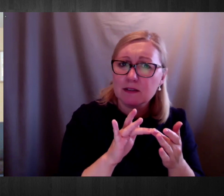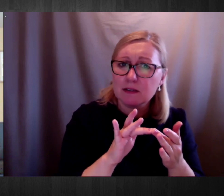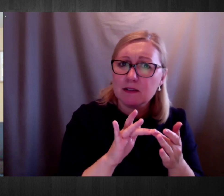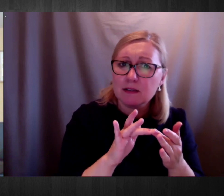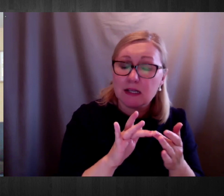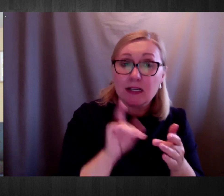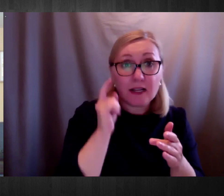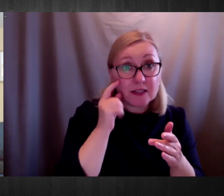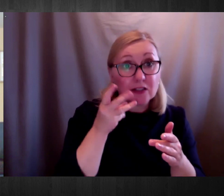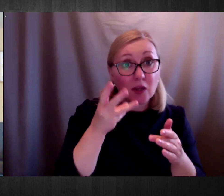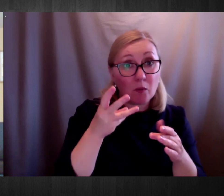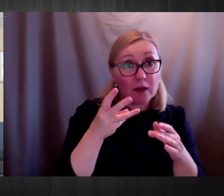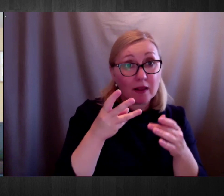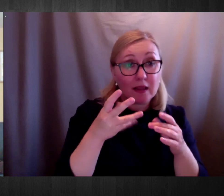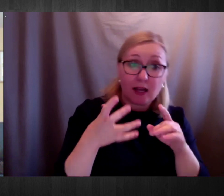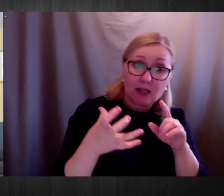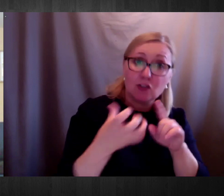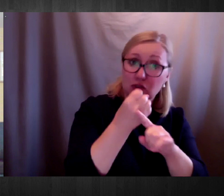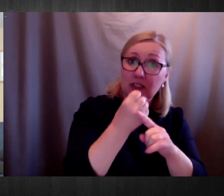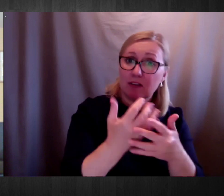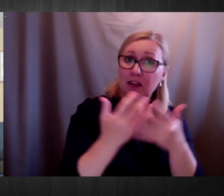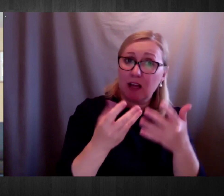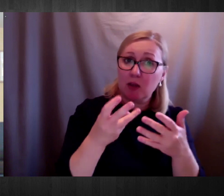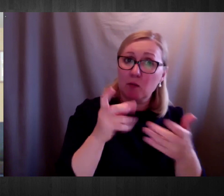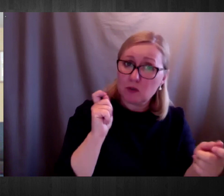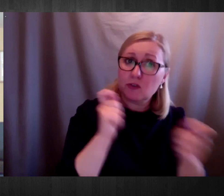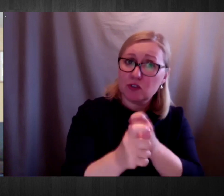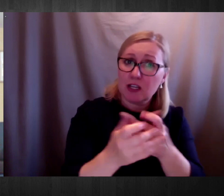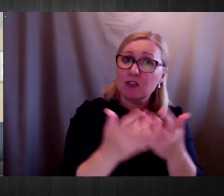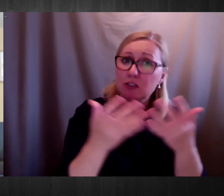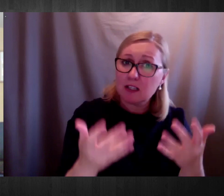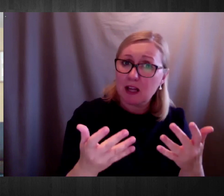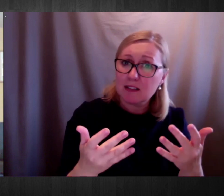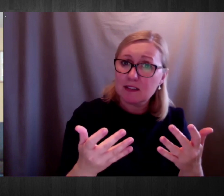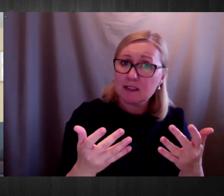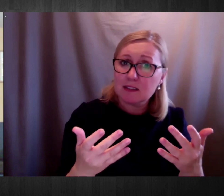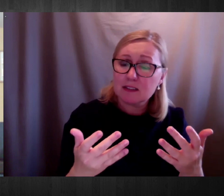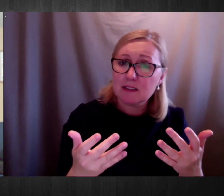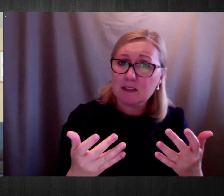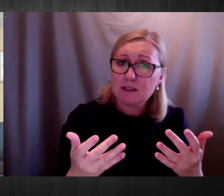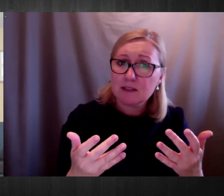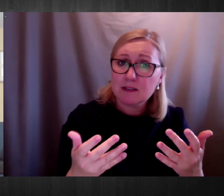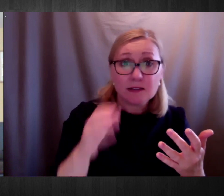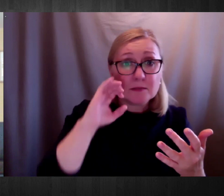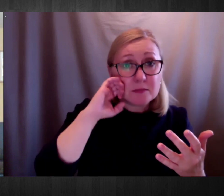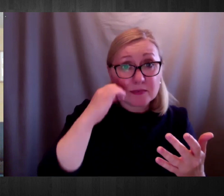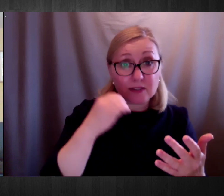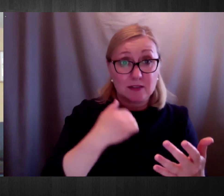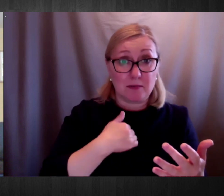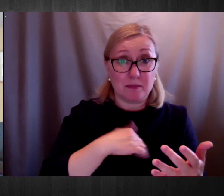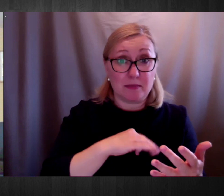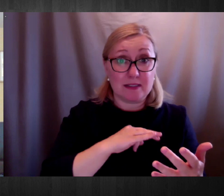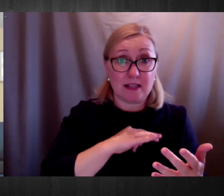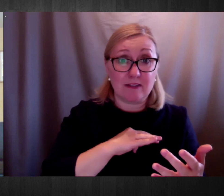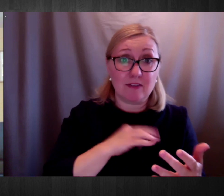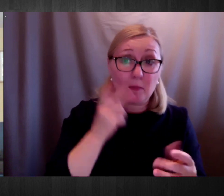development companies, have copied some of our work in the last few weeks, and are coming to